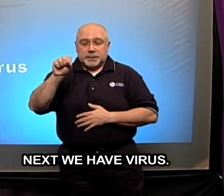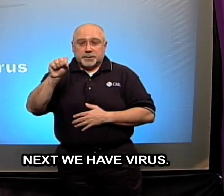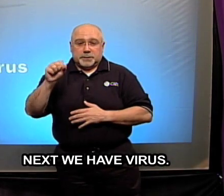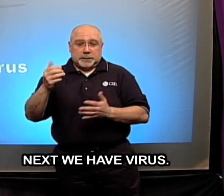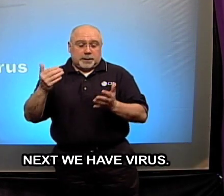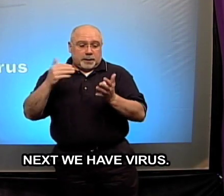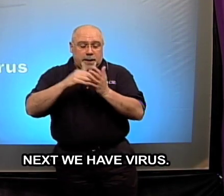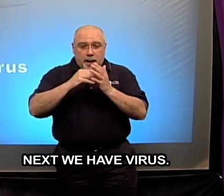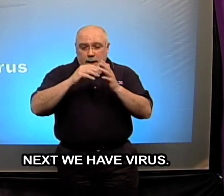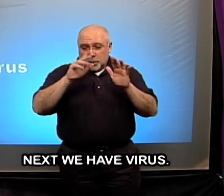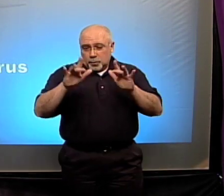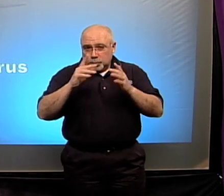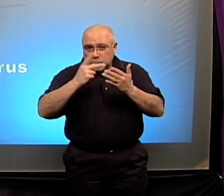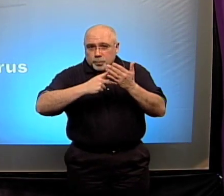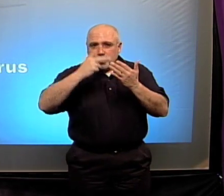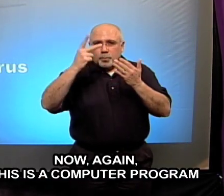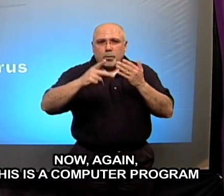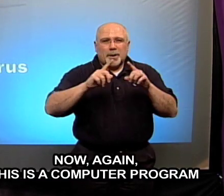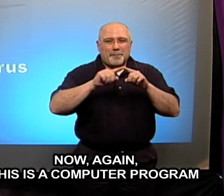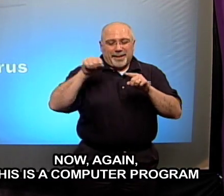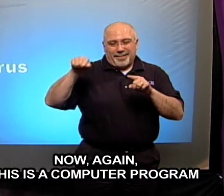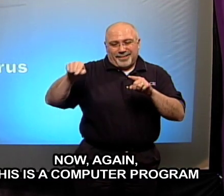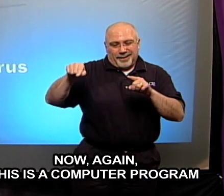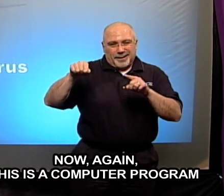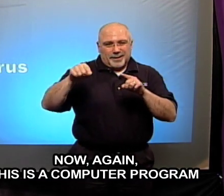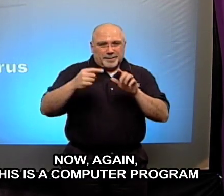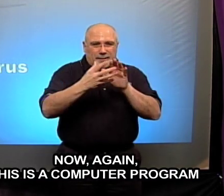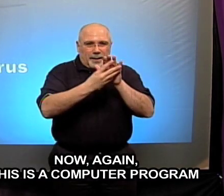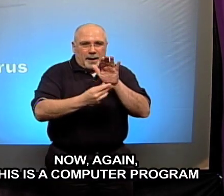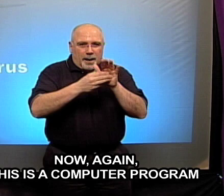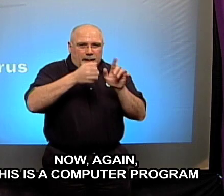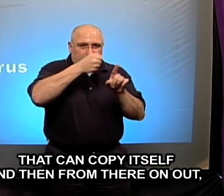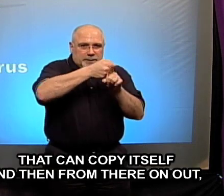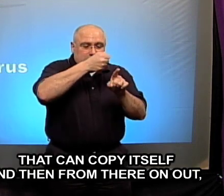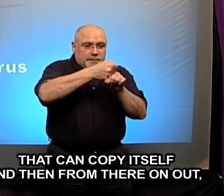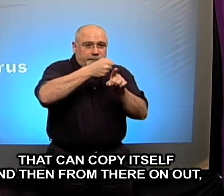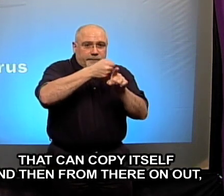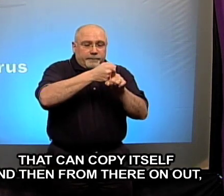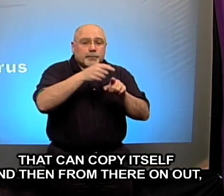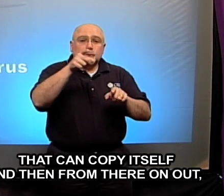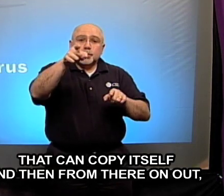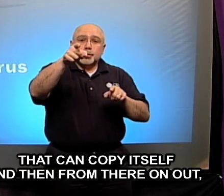virus now again this is a computer program that can copy itself